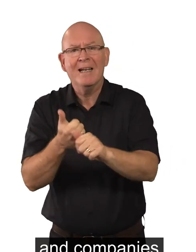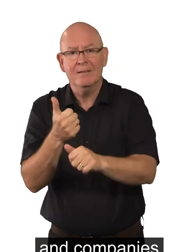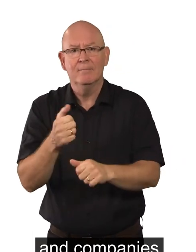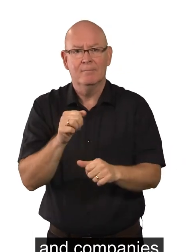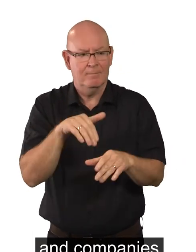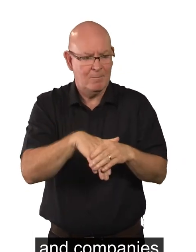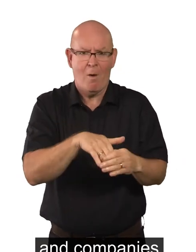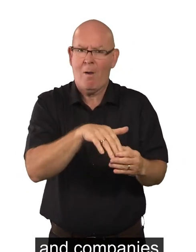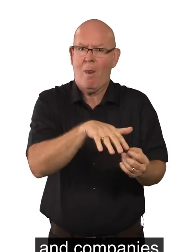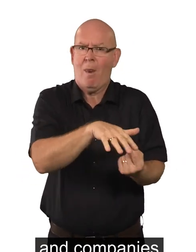in the local area.